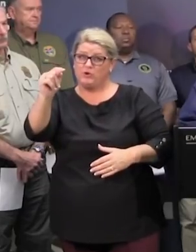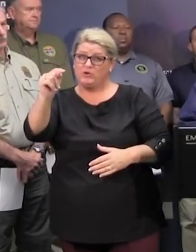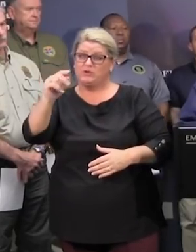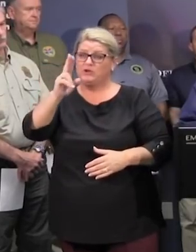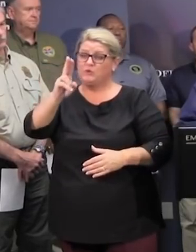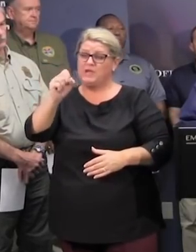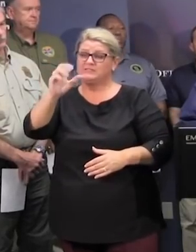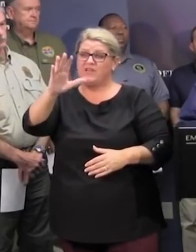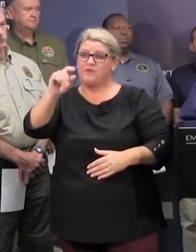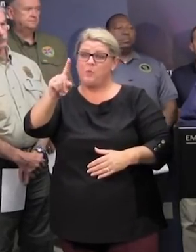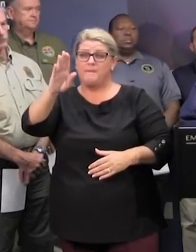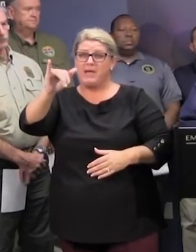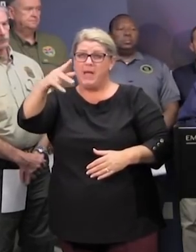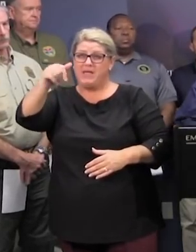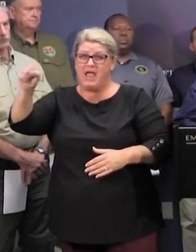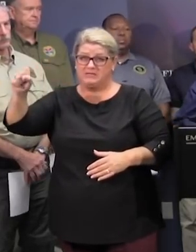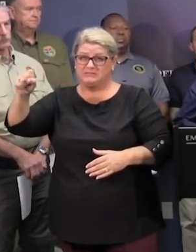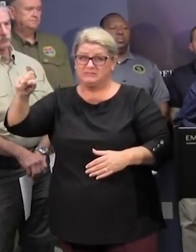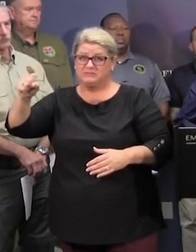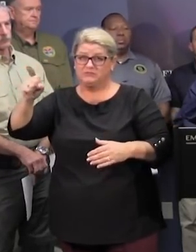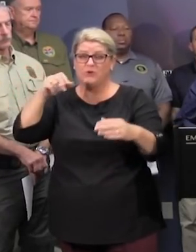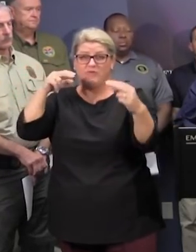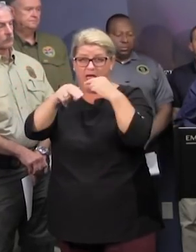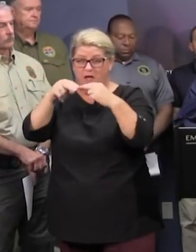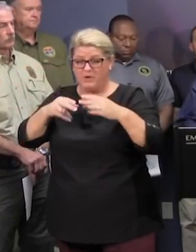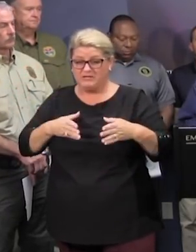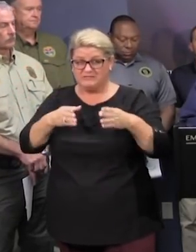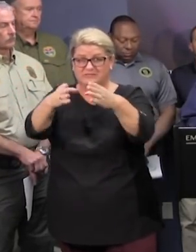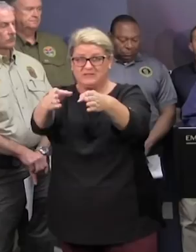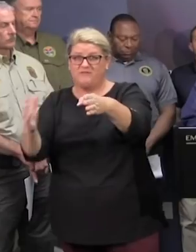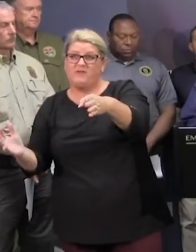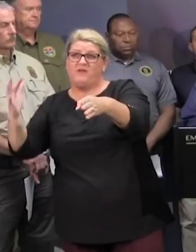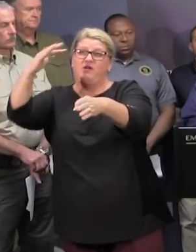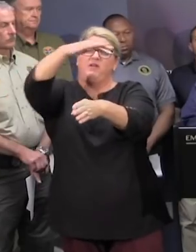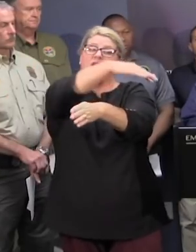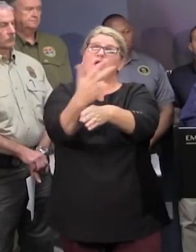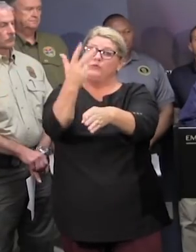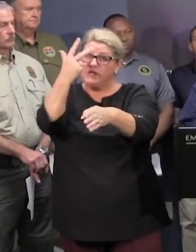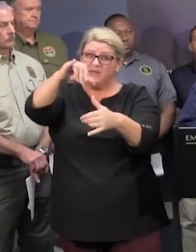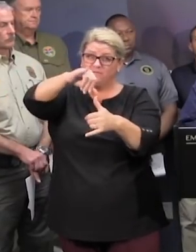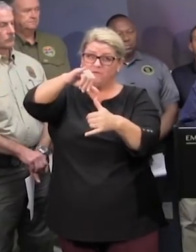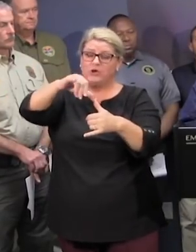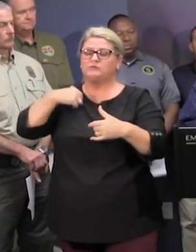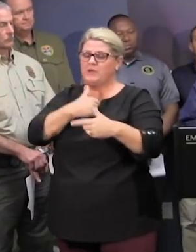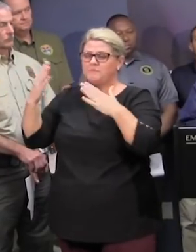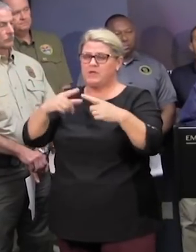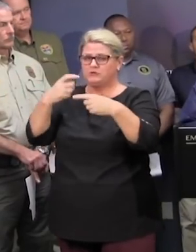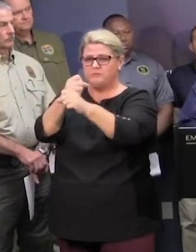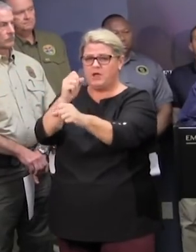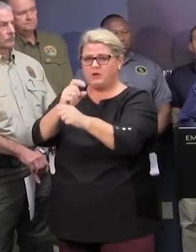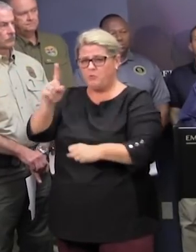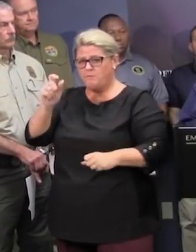us 501 bypass so our plan is to build approximately 1.5 miles in length a temporary